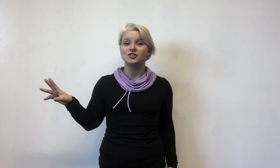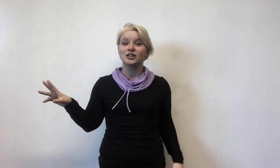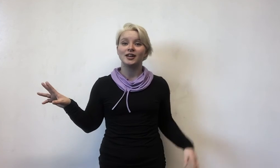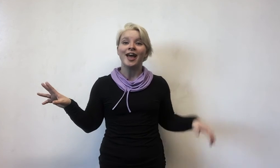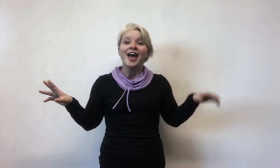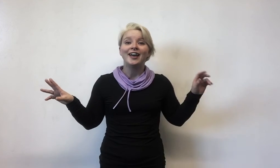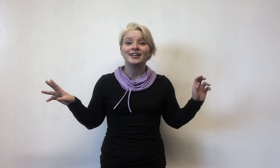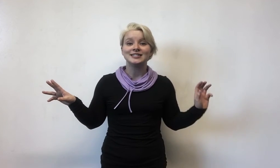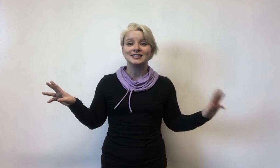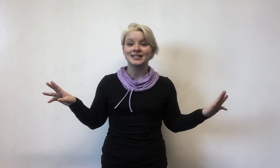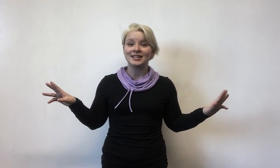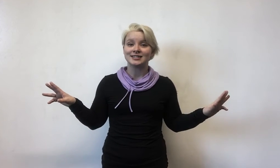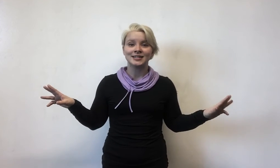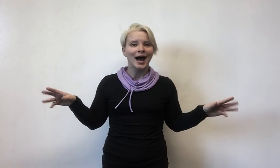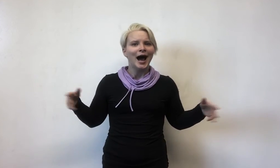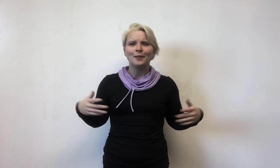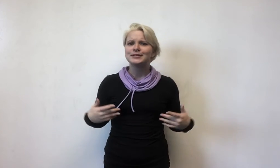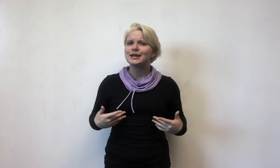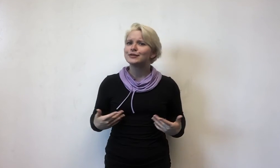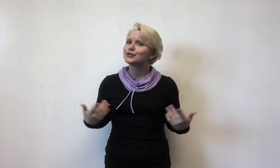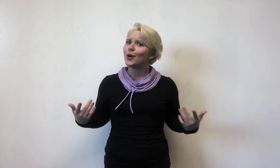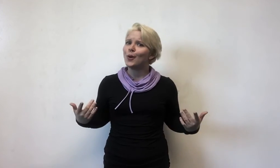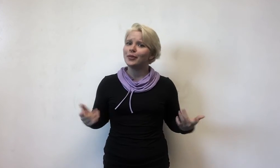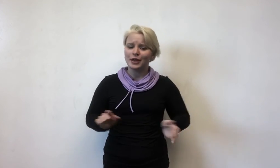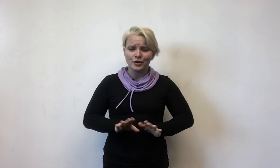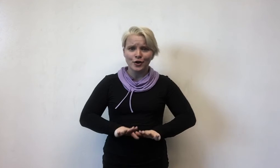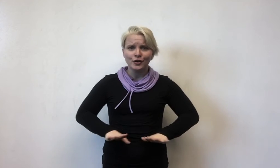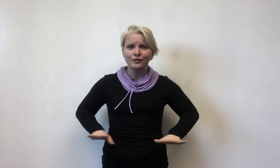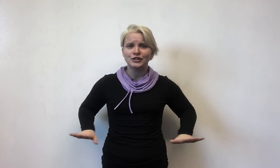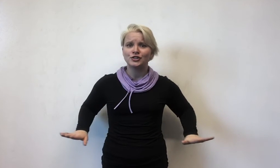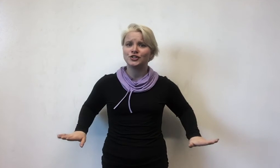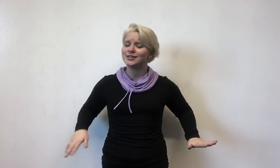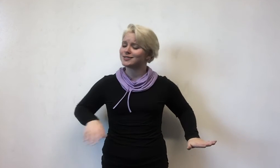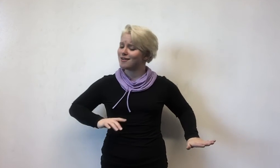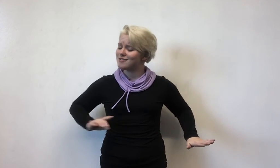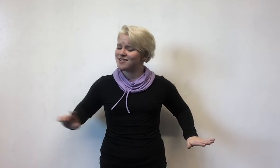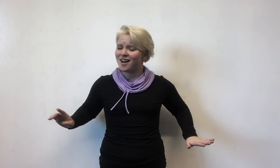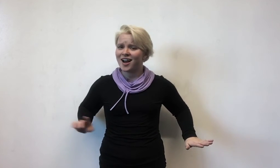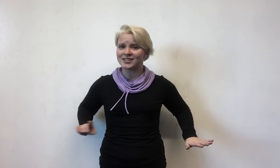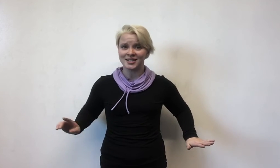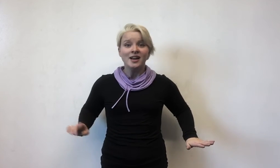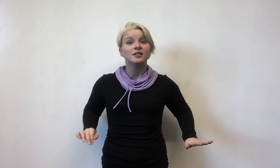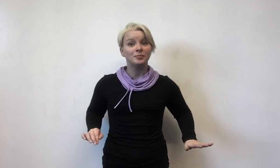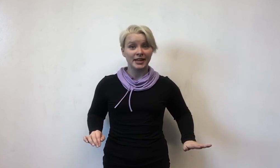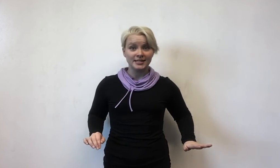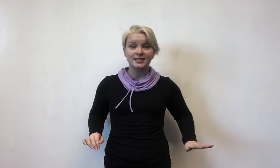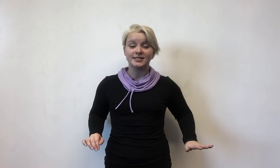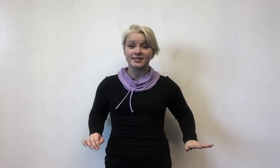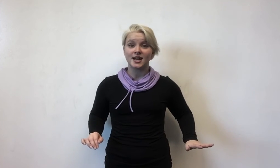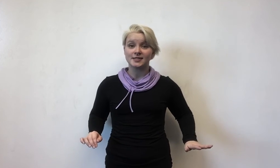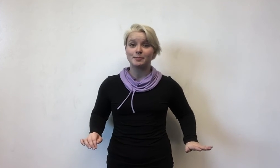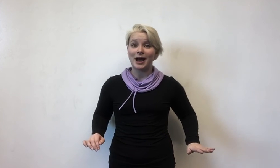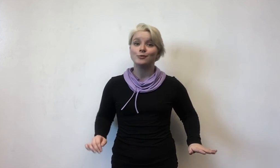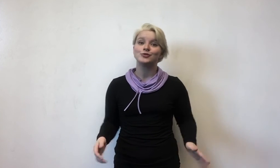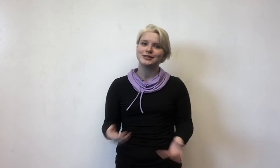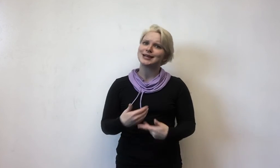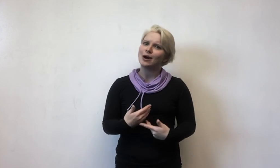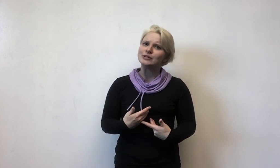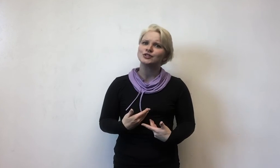and consent. I was never told that nervous sheets are not the place to discuss boundaries. I was